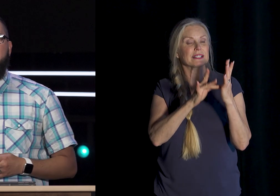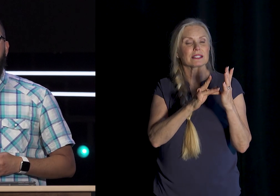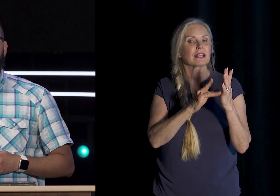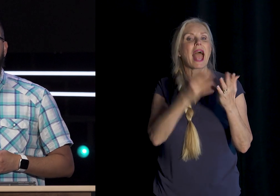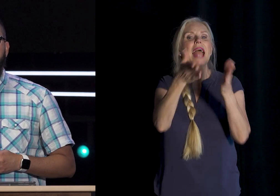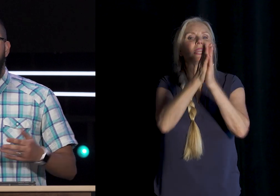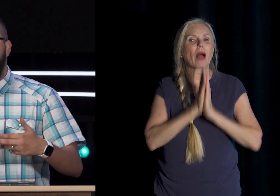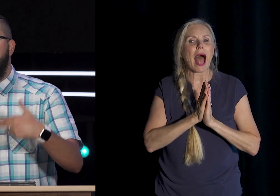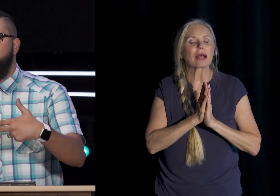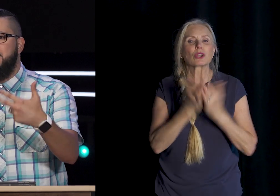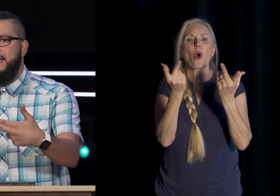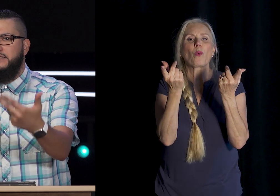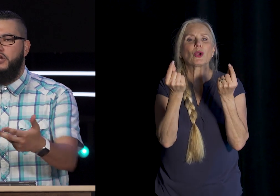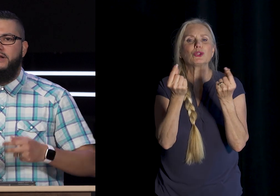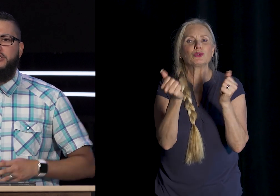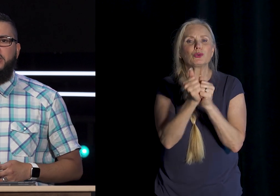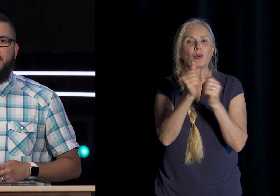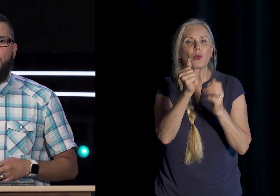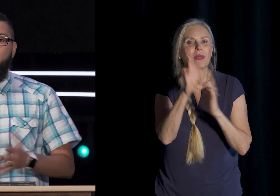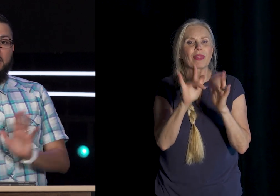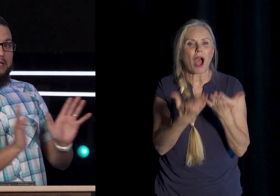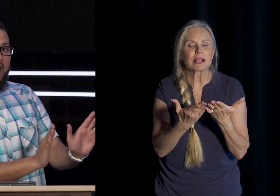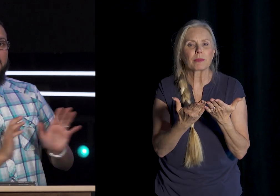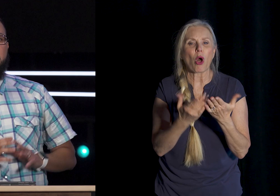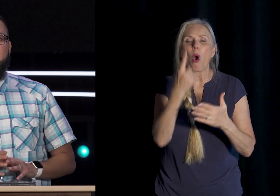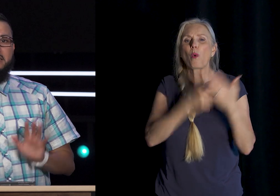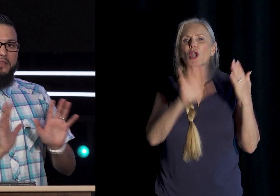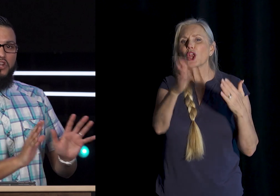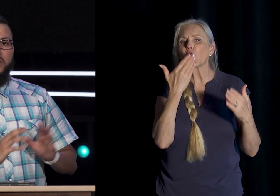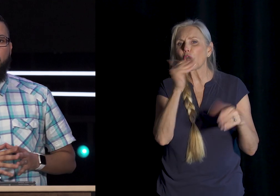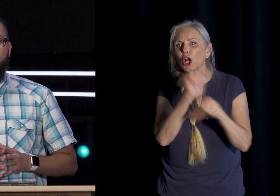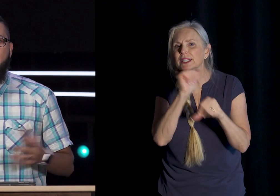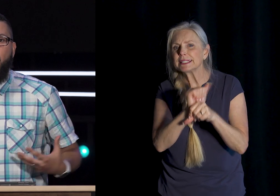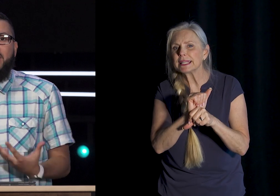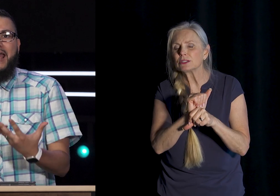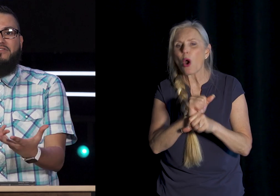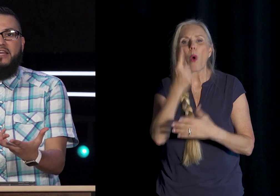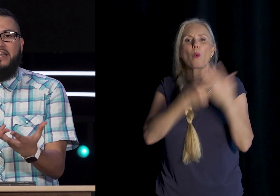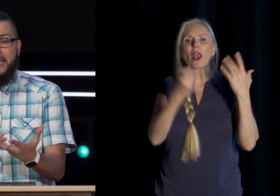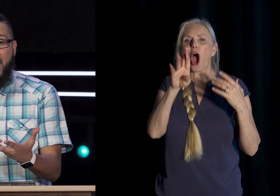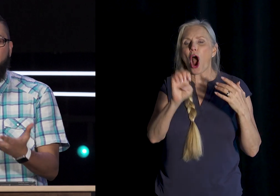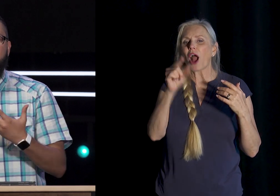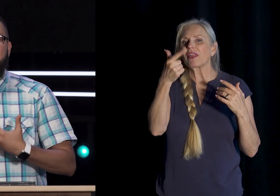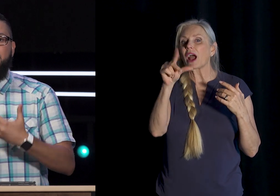God What Are The Good Deeds That You Initiated What Are The Godless Deeds That You Ignored And We're Going To Have To Give An Account For The Lives